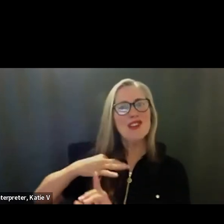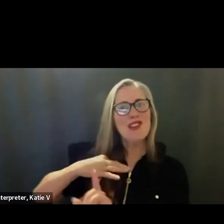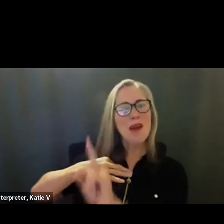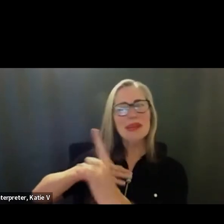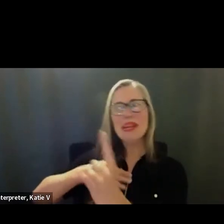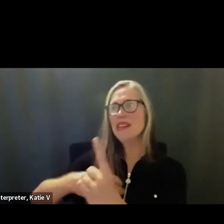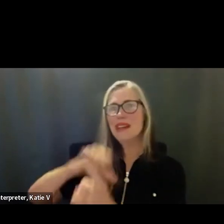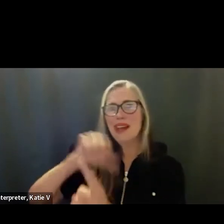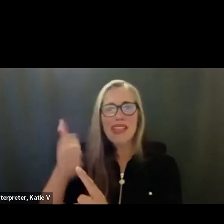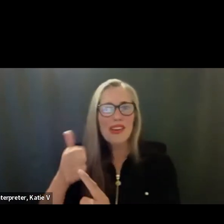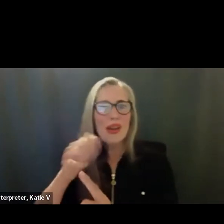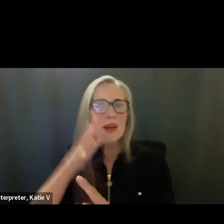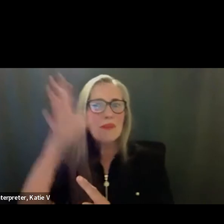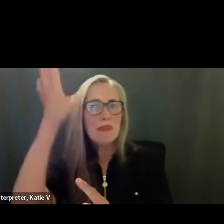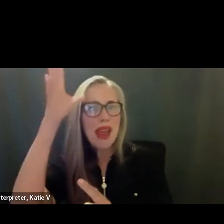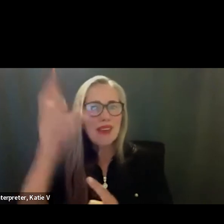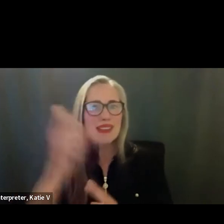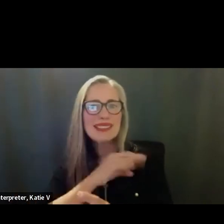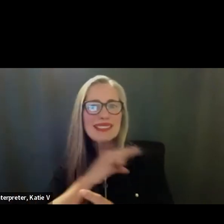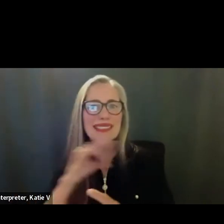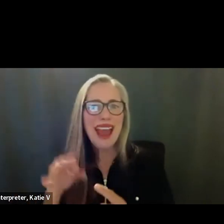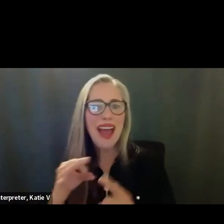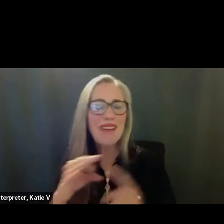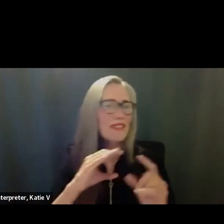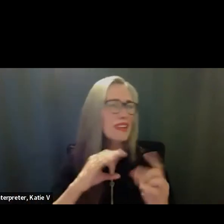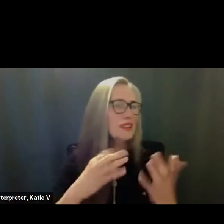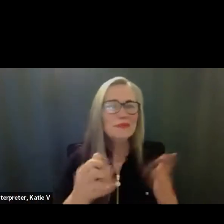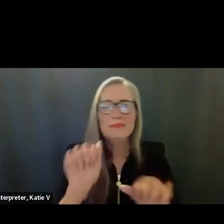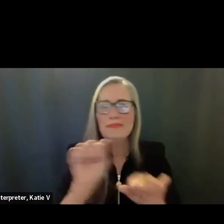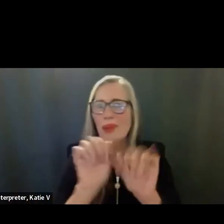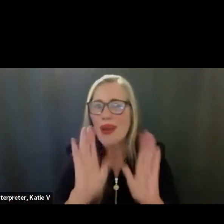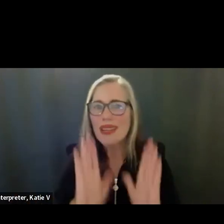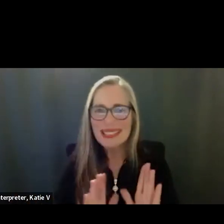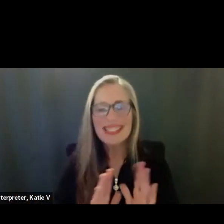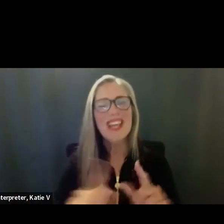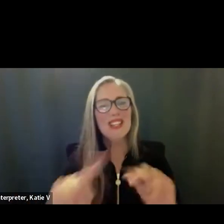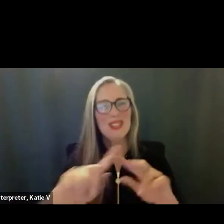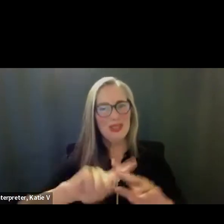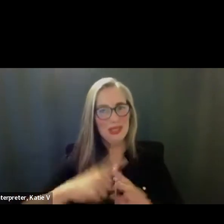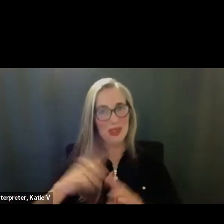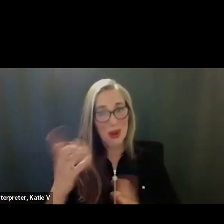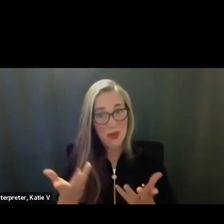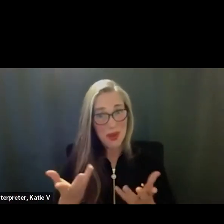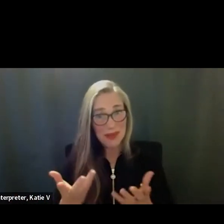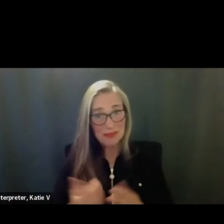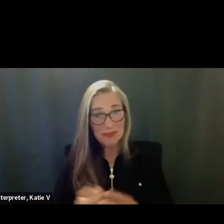staff, parents, teachers, everybody that's part of our community. So first we're going to start with